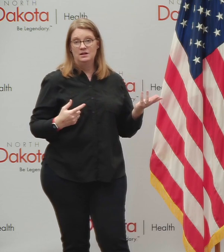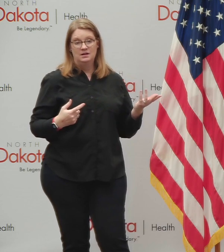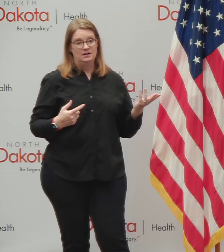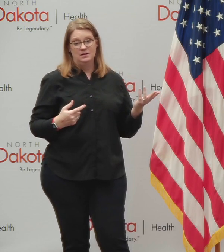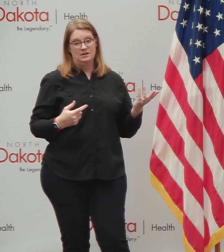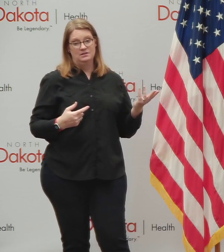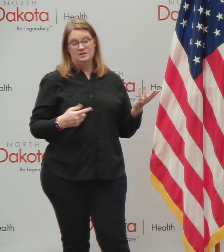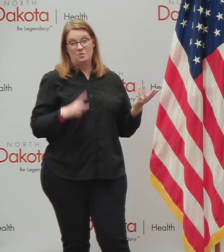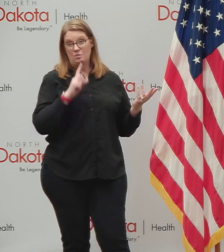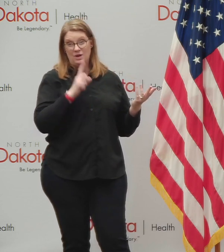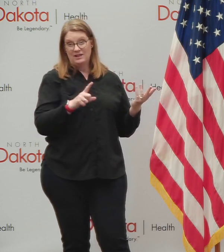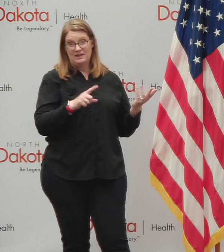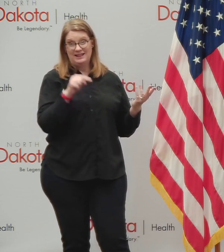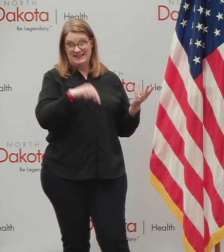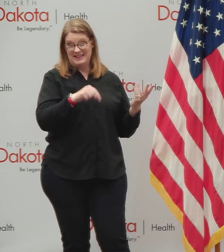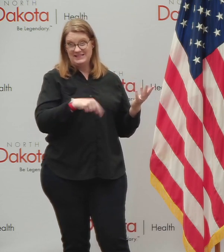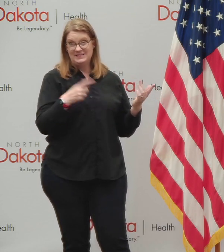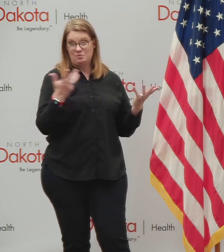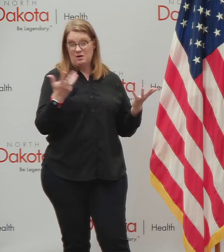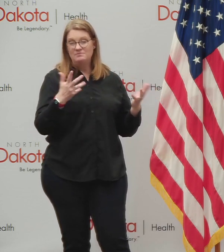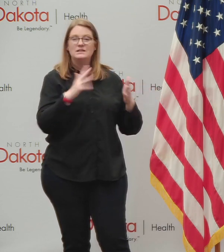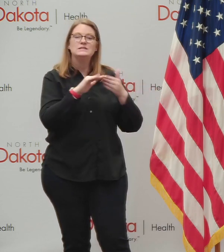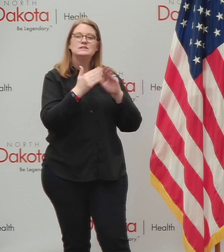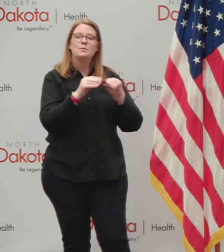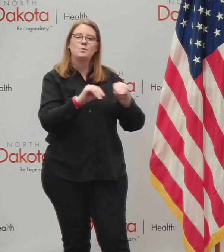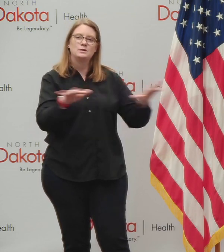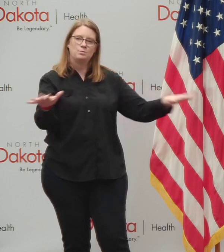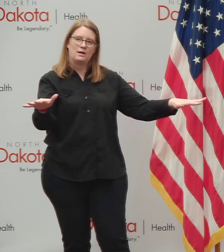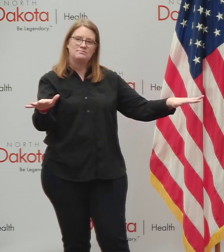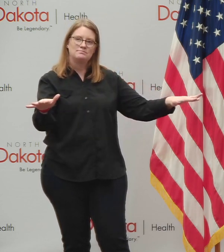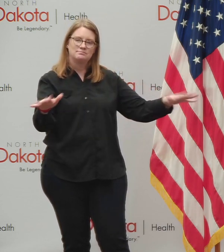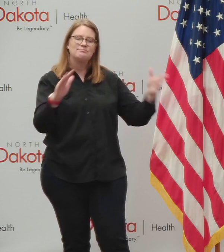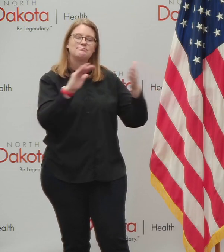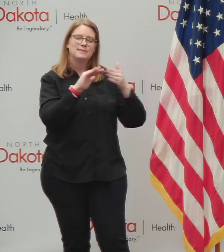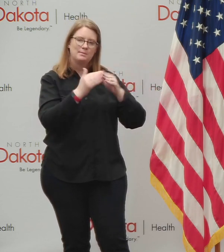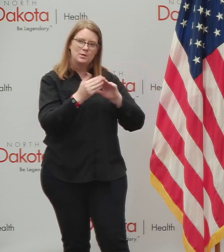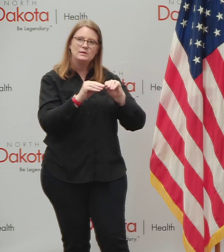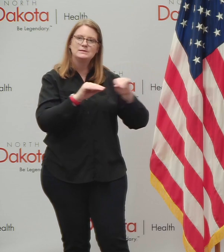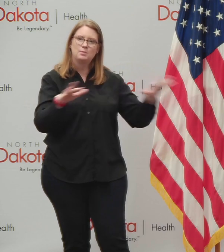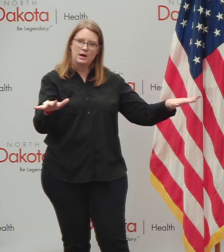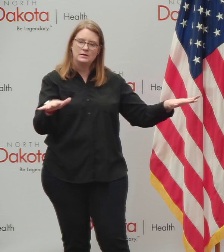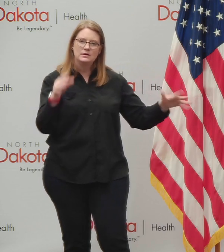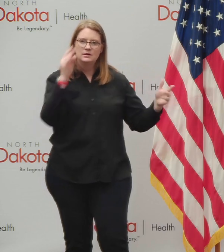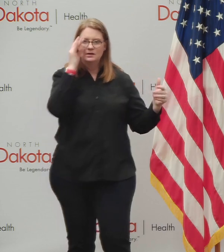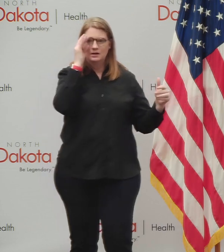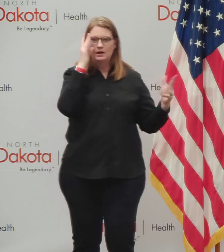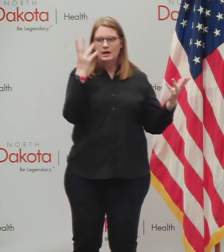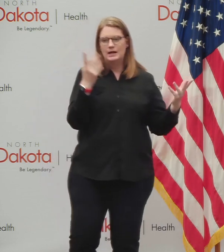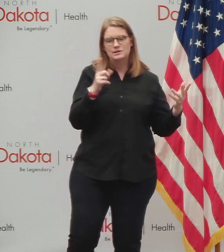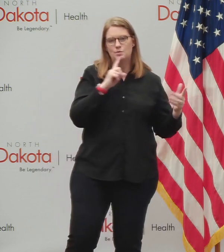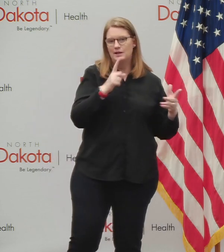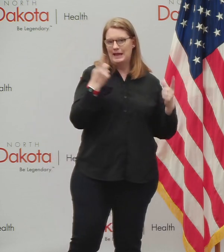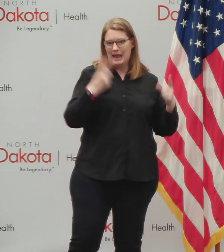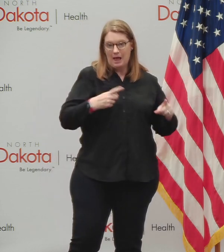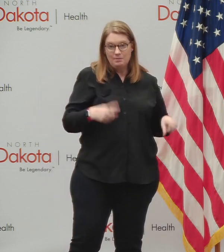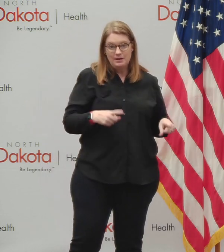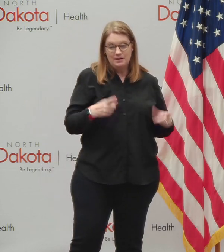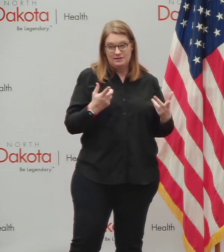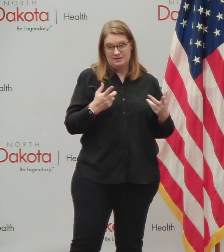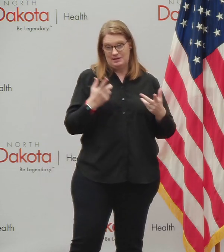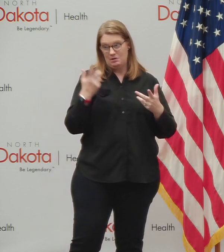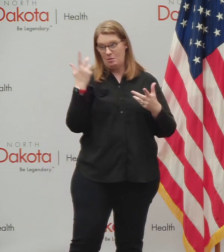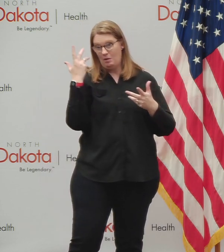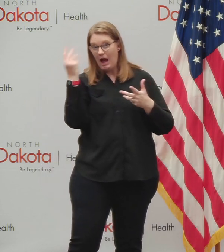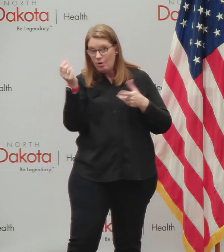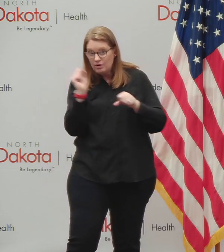unrelenting and significant community spread. Uh, and that's largely happening outside of work and out of school. It's happening